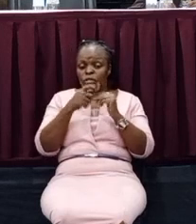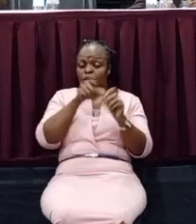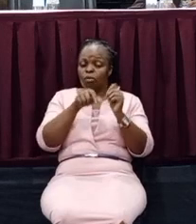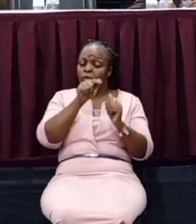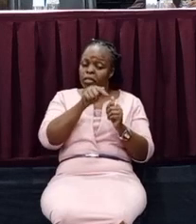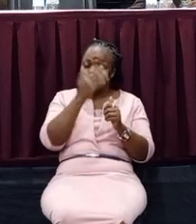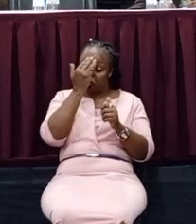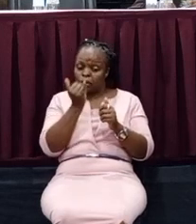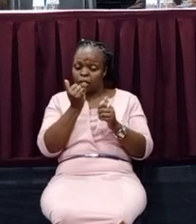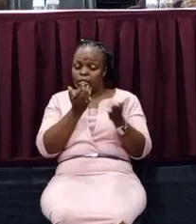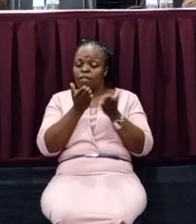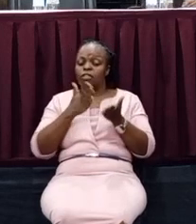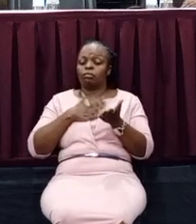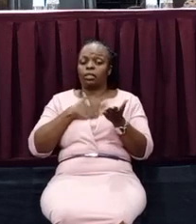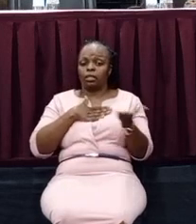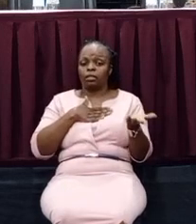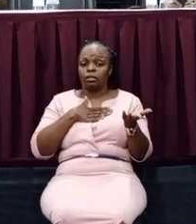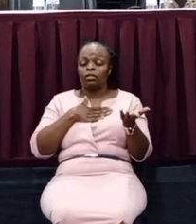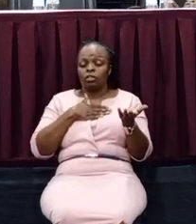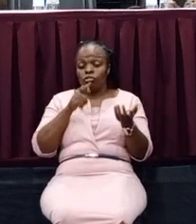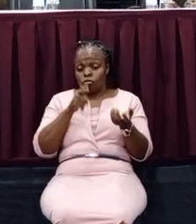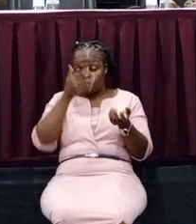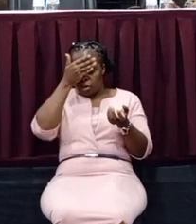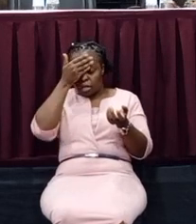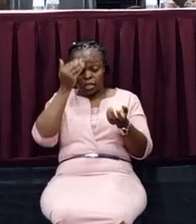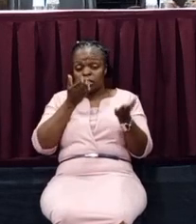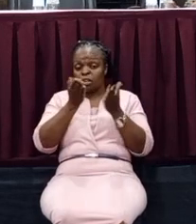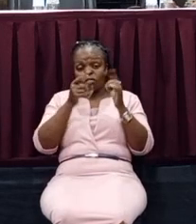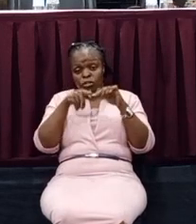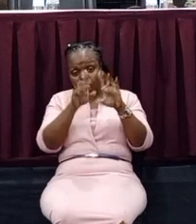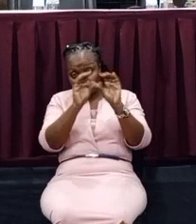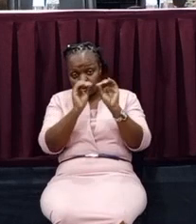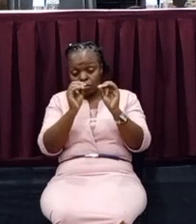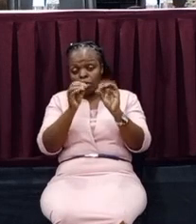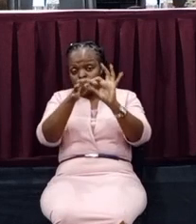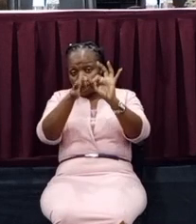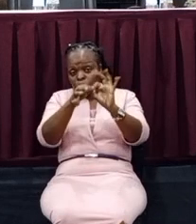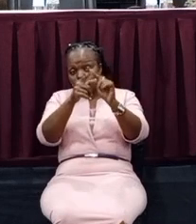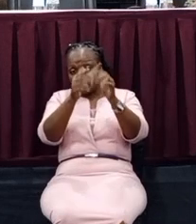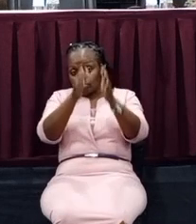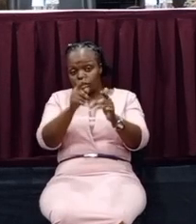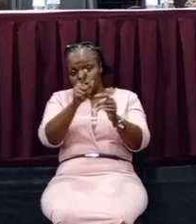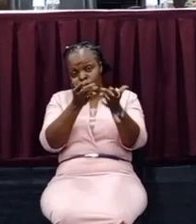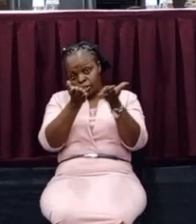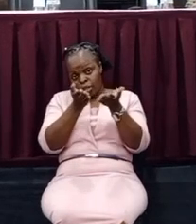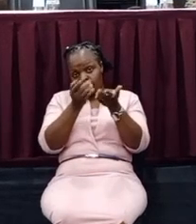service. You forget that it is not your service, it belongs to the person you are supposed to serve. So, we start inviting,